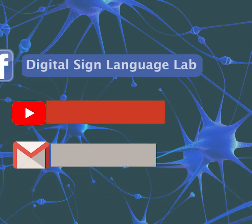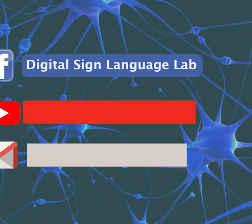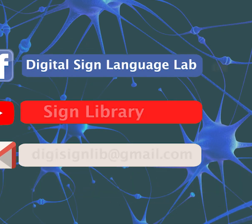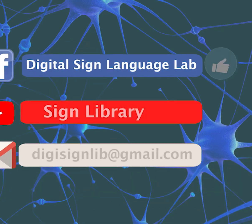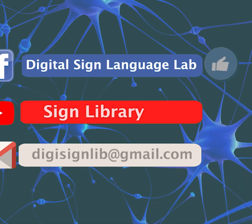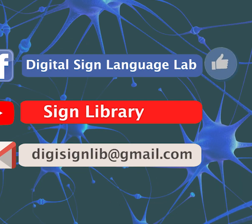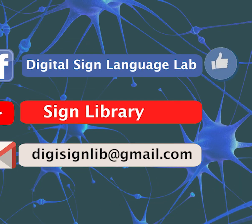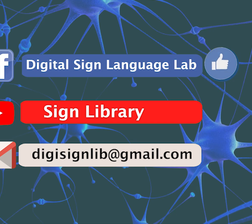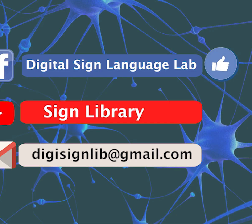7th Thank you.